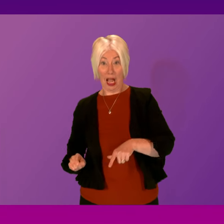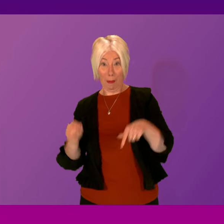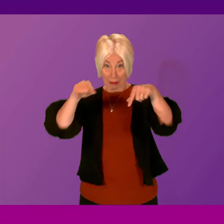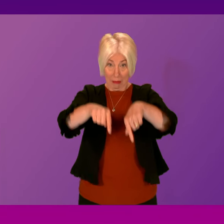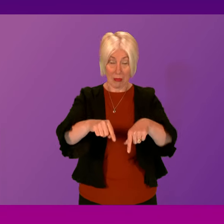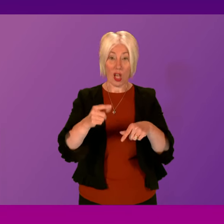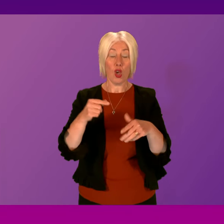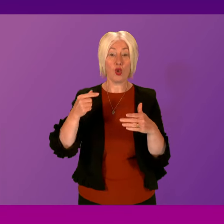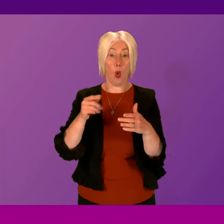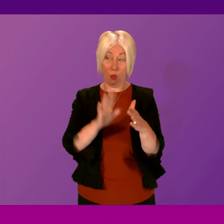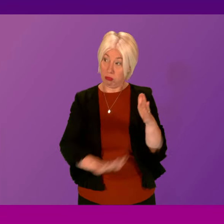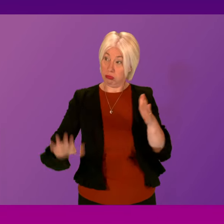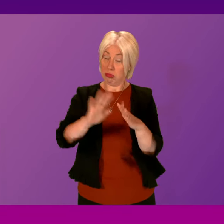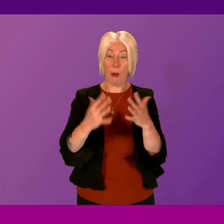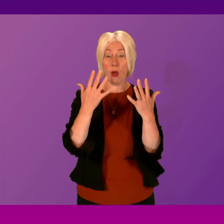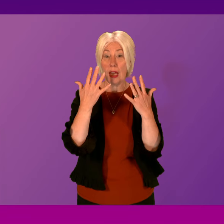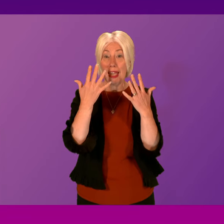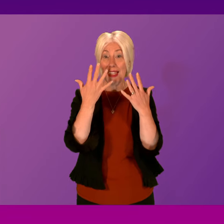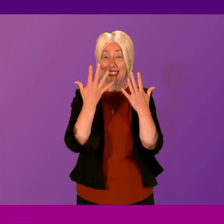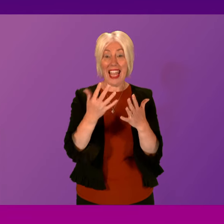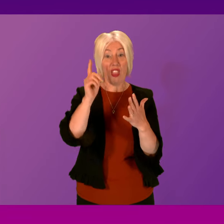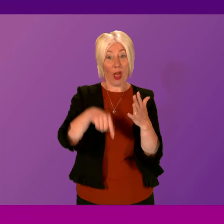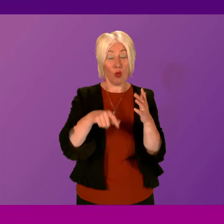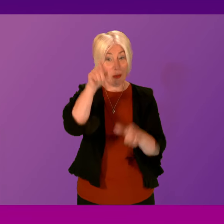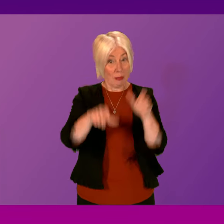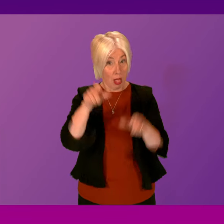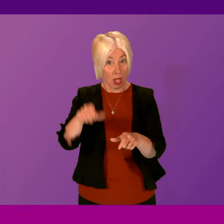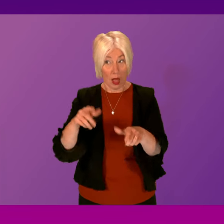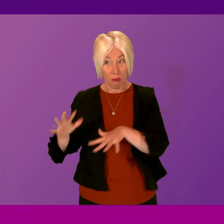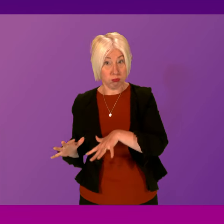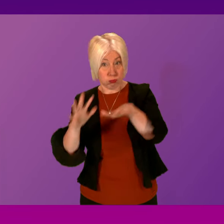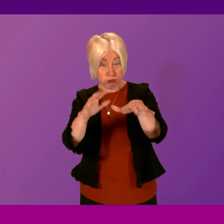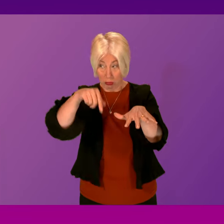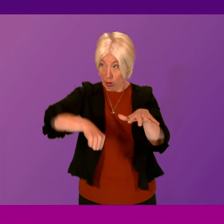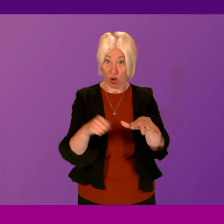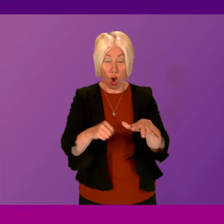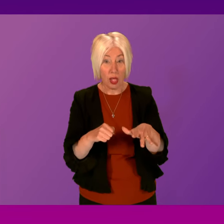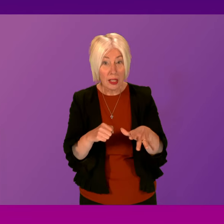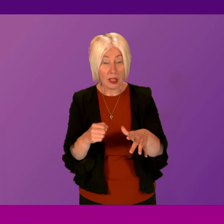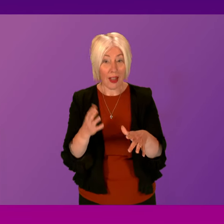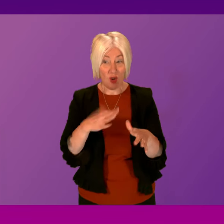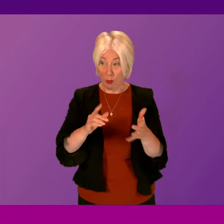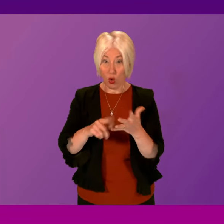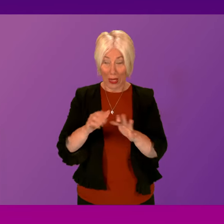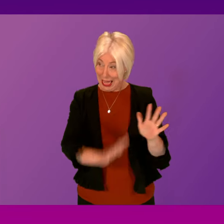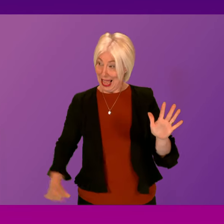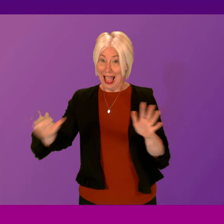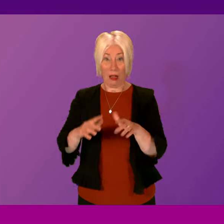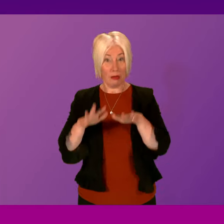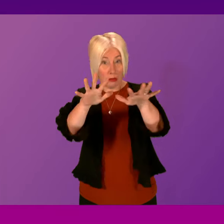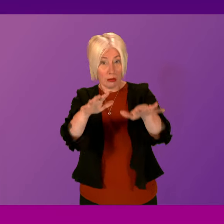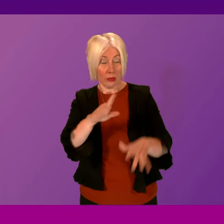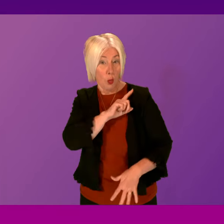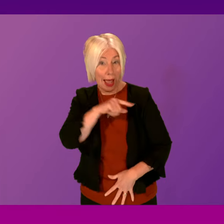in-migration of almost 10,000 people. And why are they coming here, Presiding officer? They're coming here